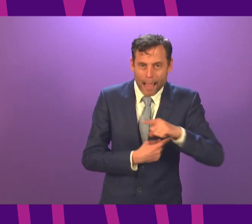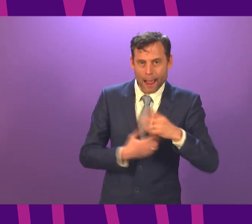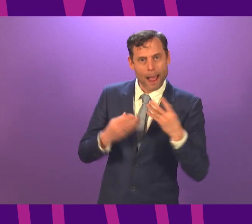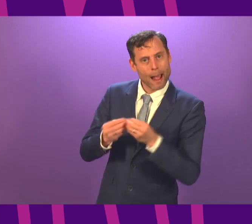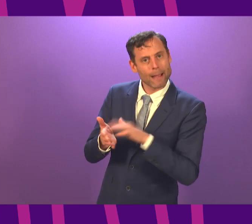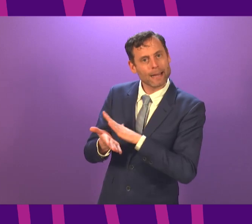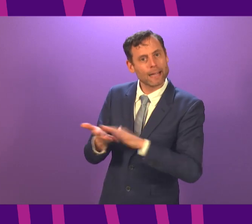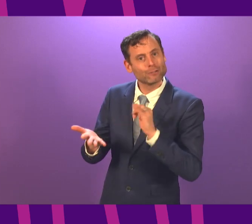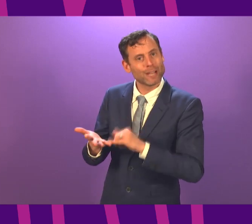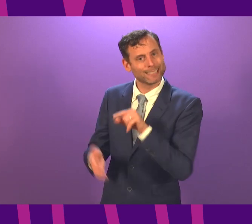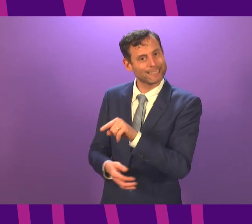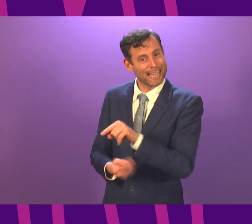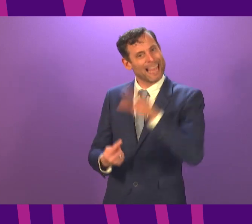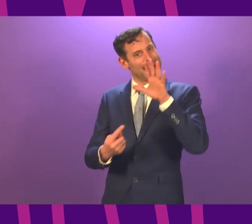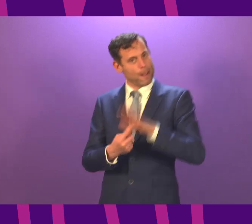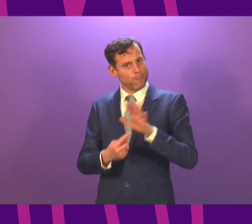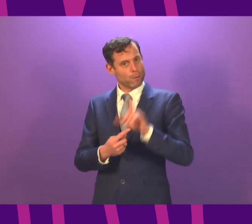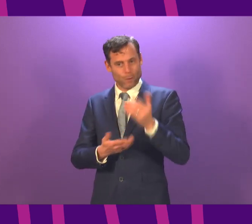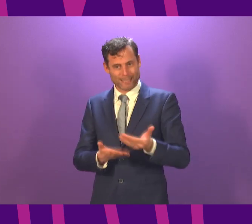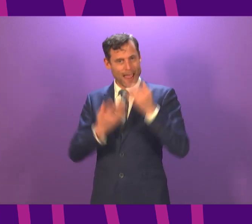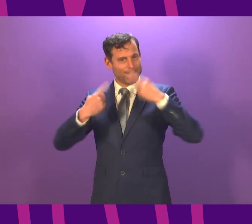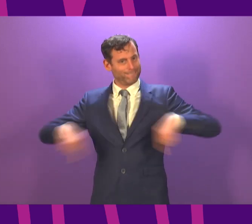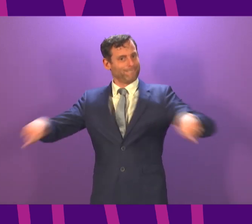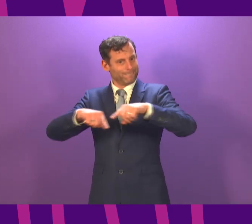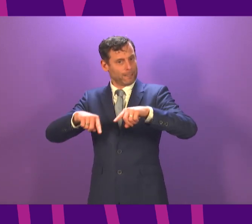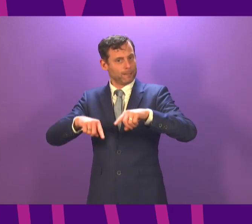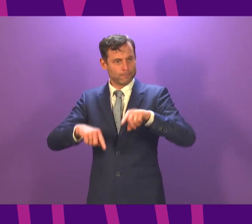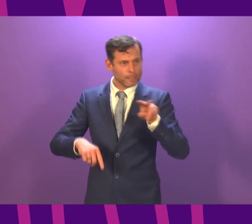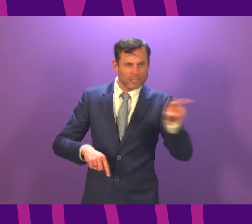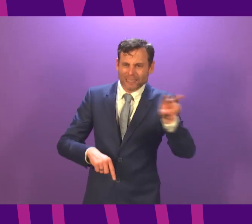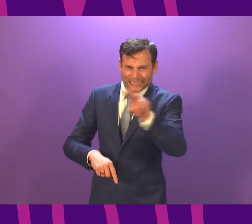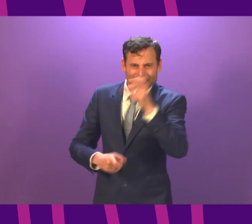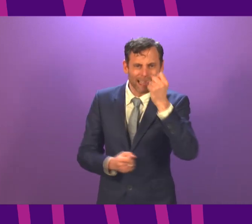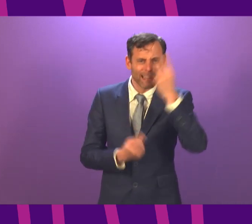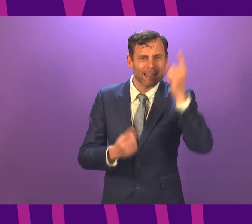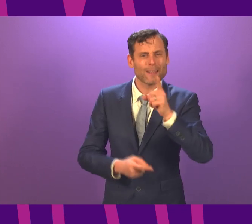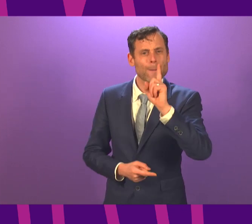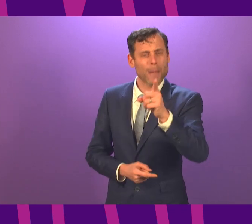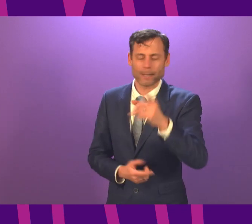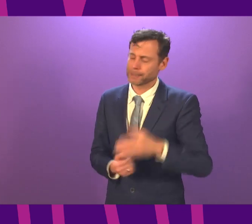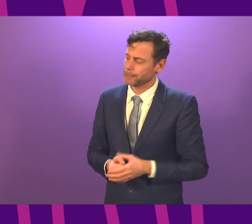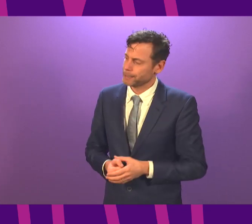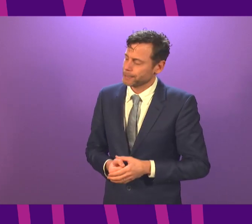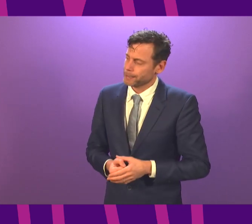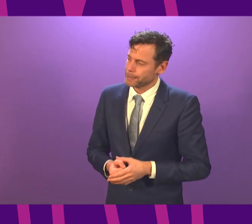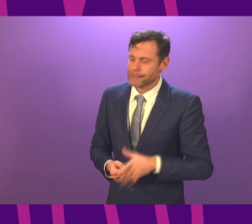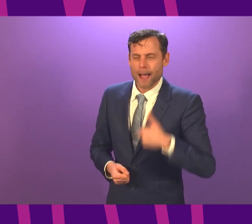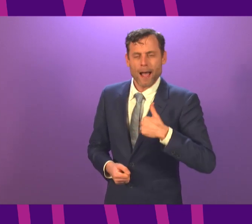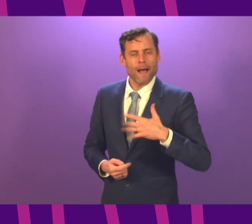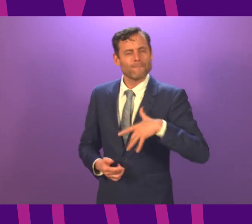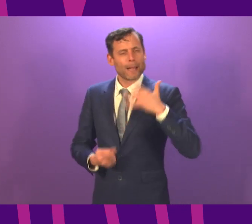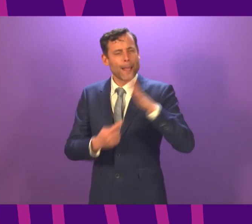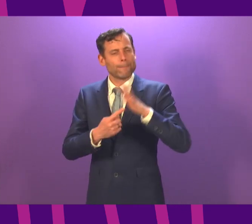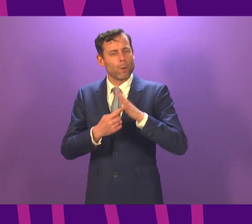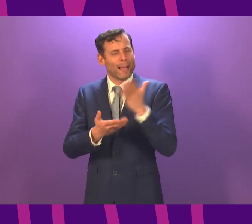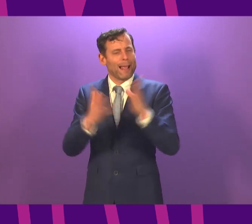important for the safety and security of all of us. But this is a moment, and I say this very clearly and I want to